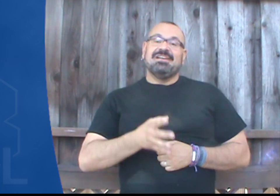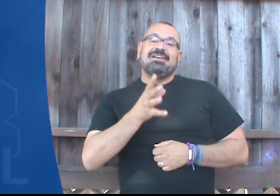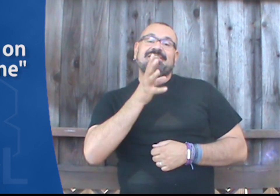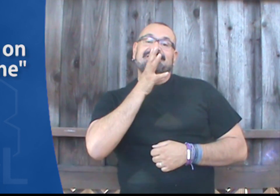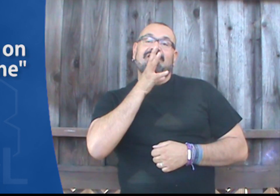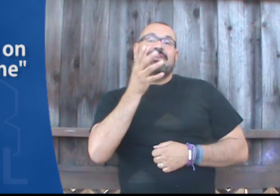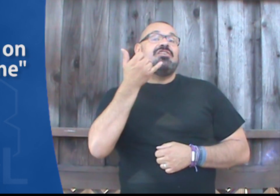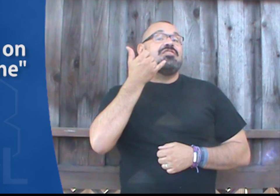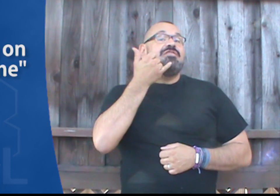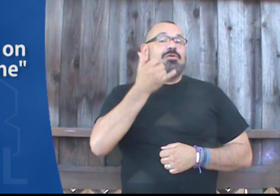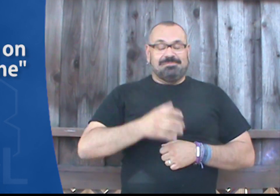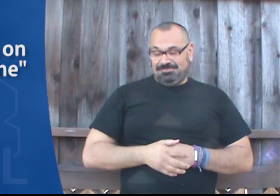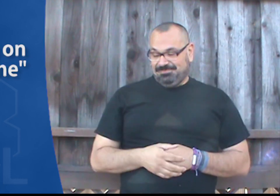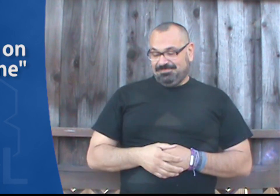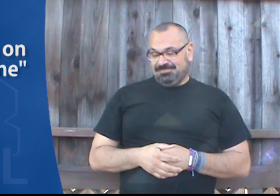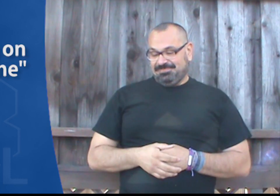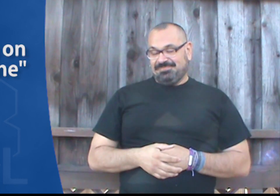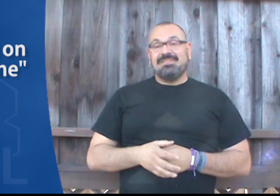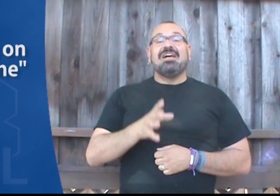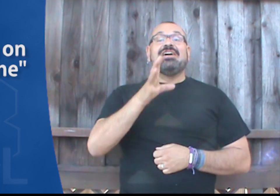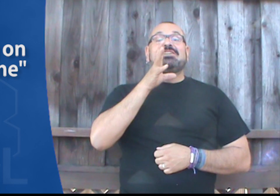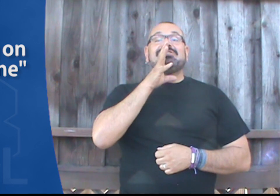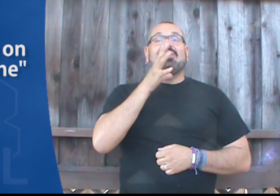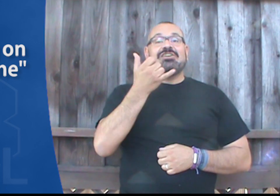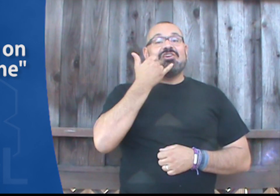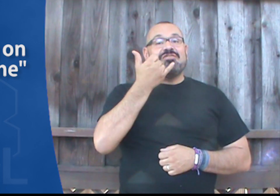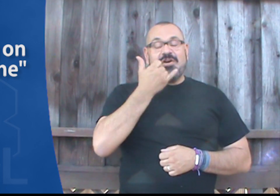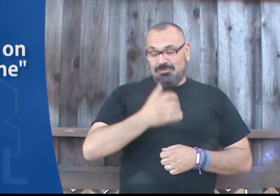Talking on the phone. Talking on the phone.